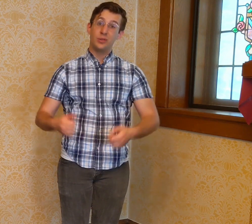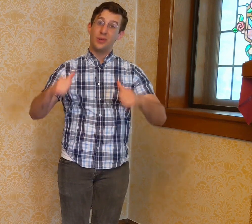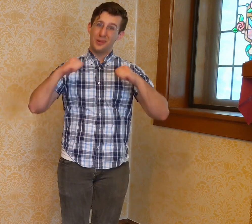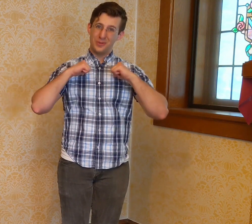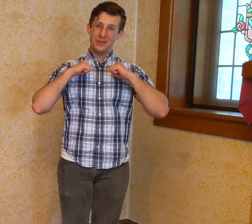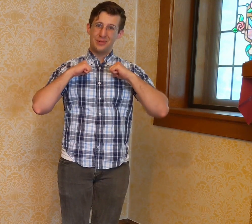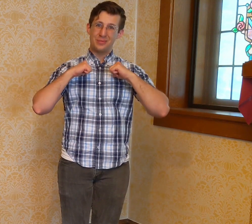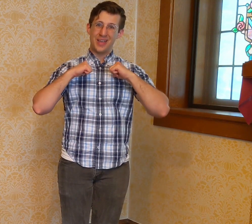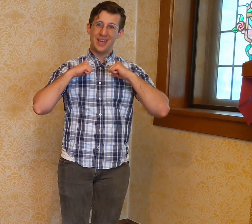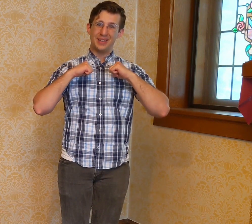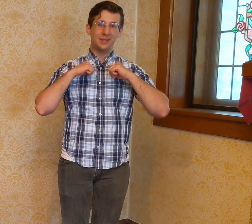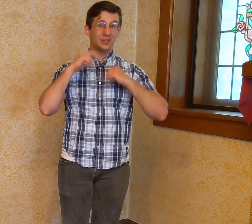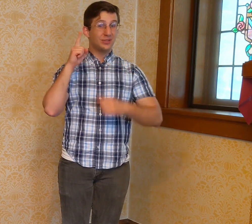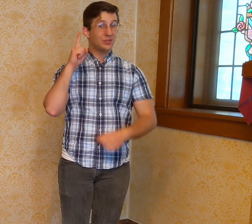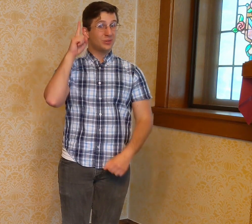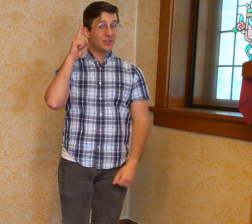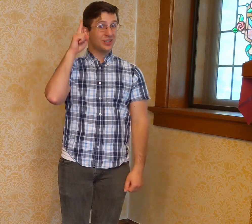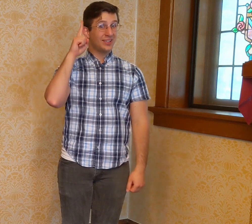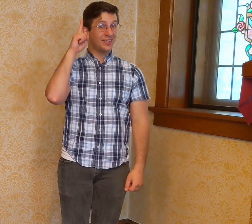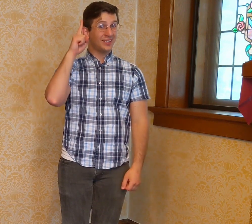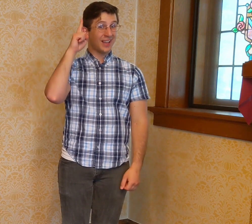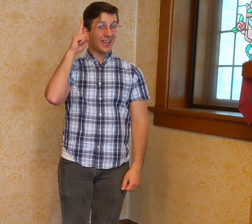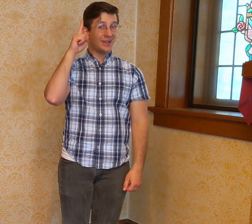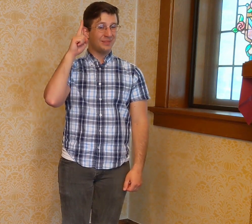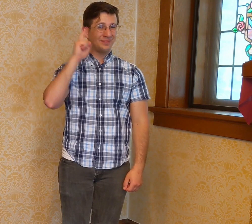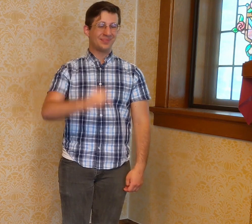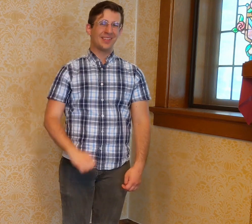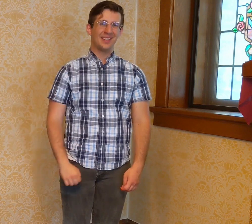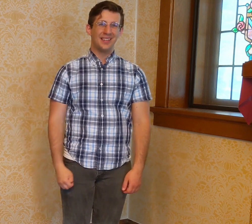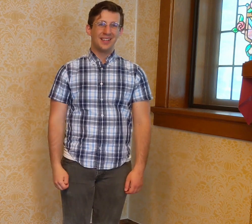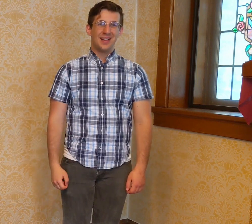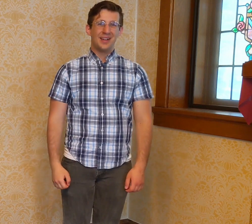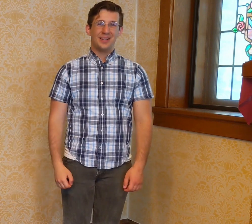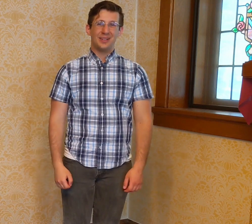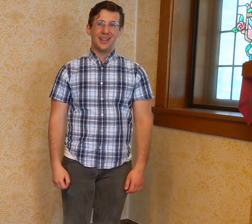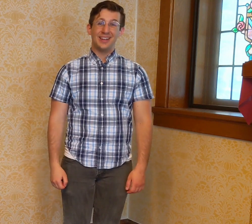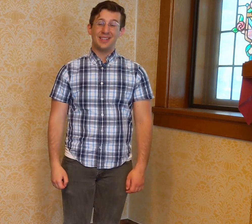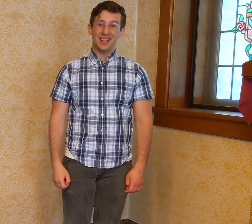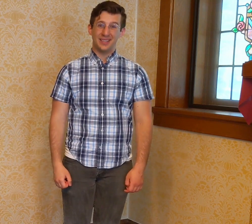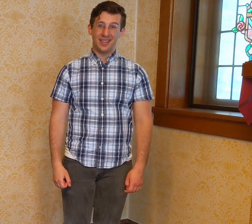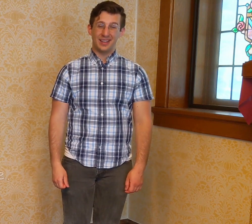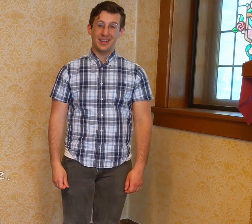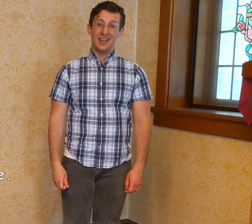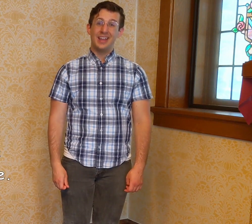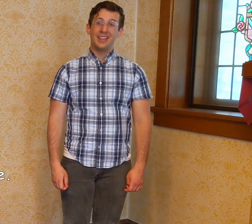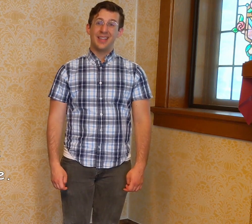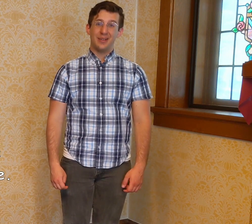right. Now the next line. That